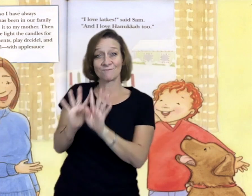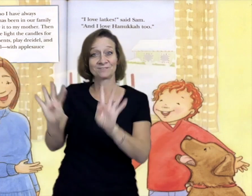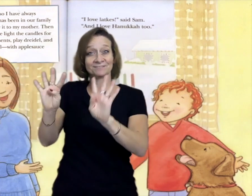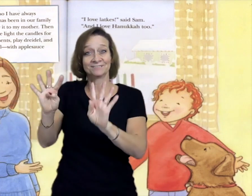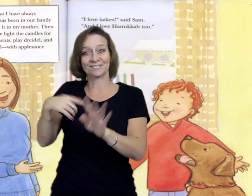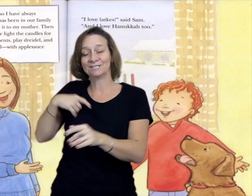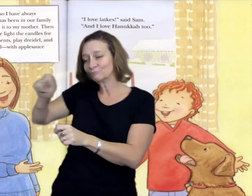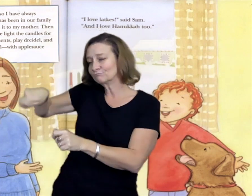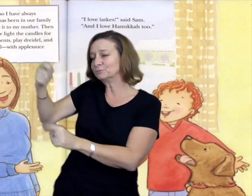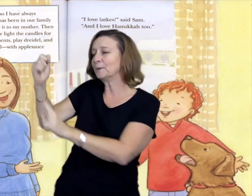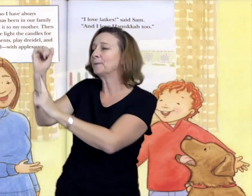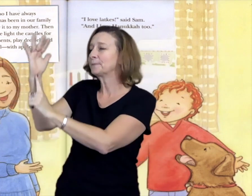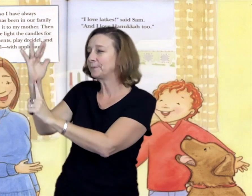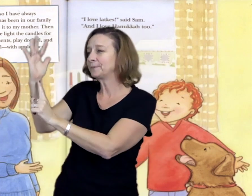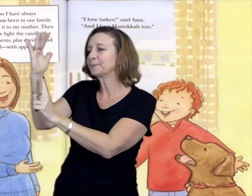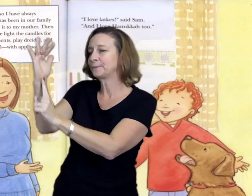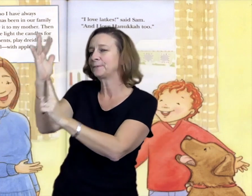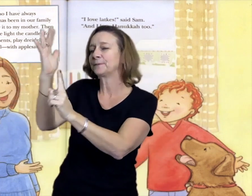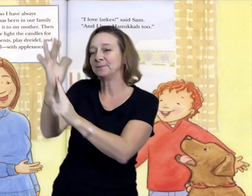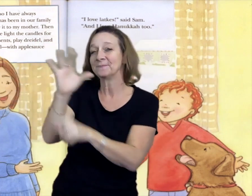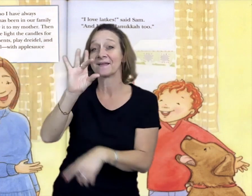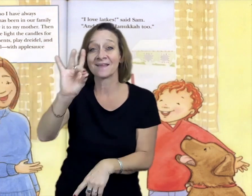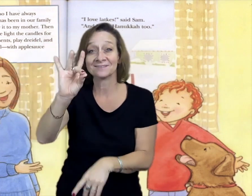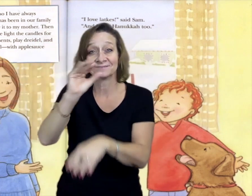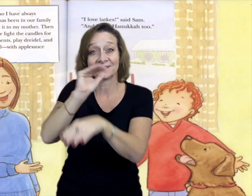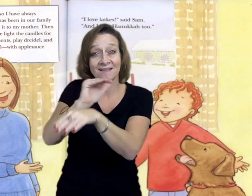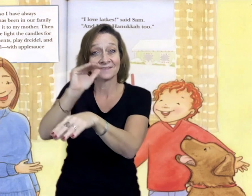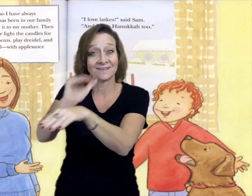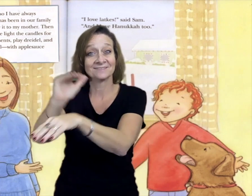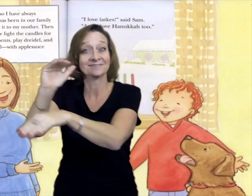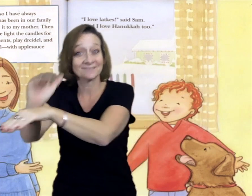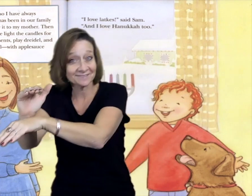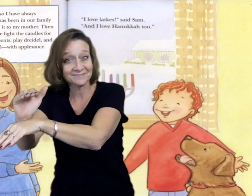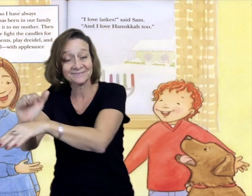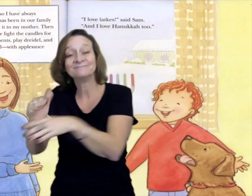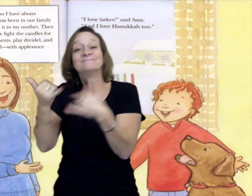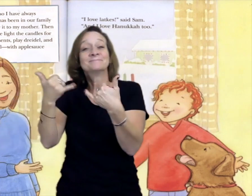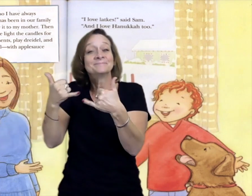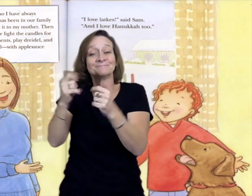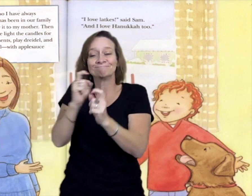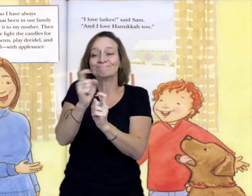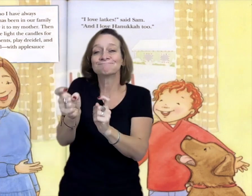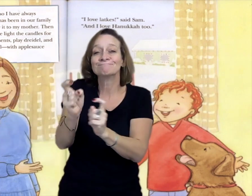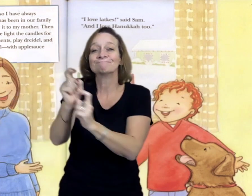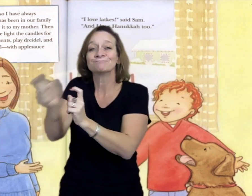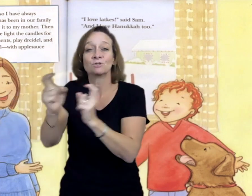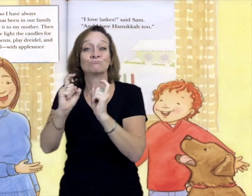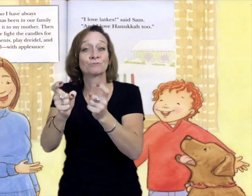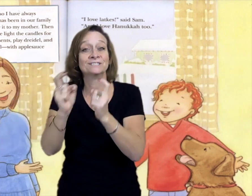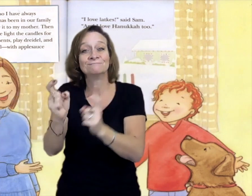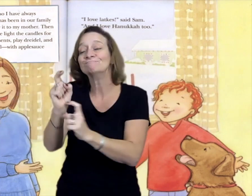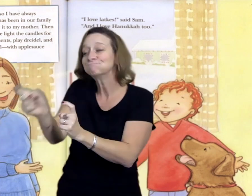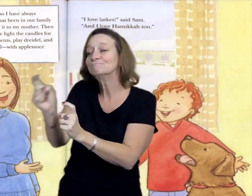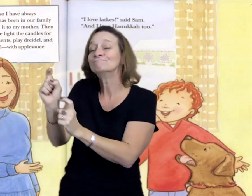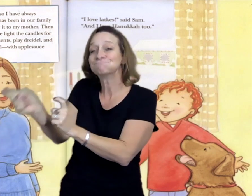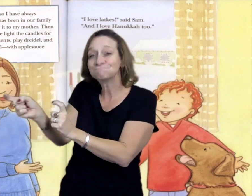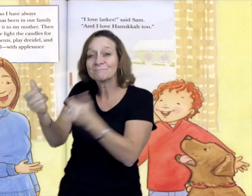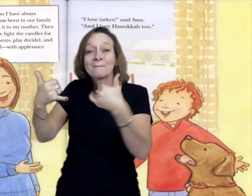Every year, we light the candles for eight nights. We give one another presents, play dreidel,